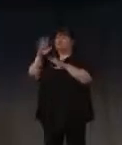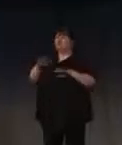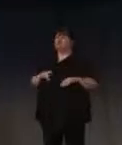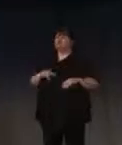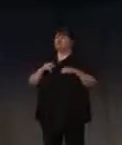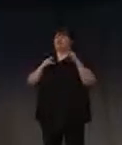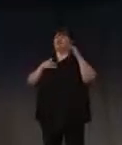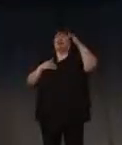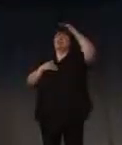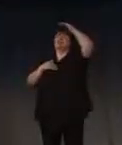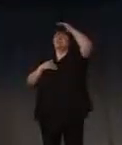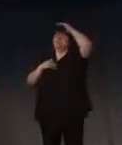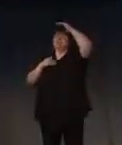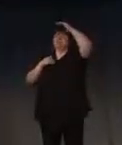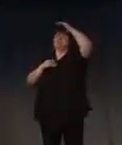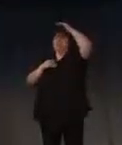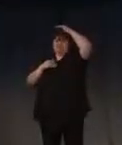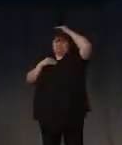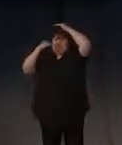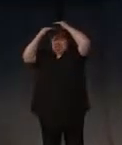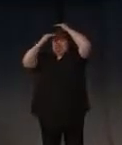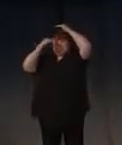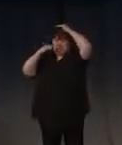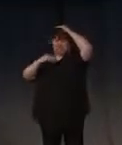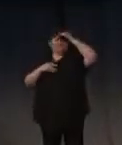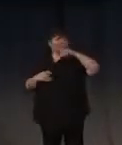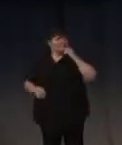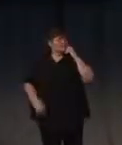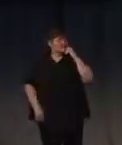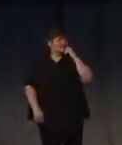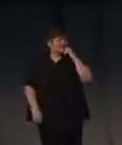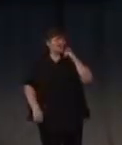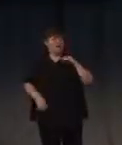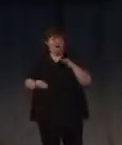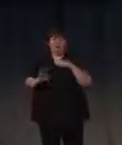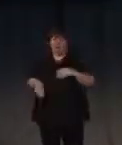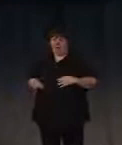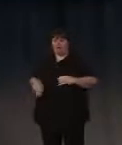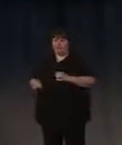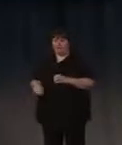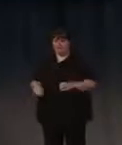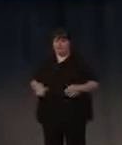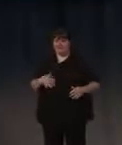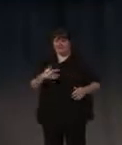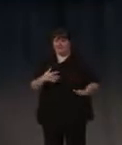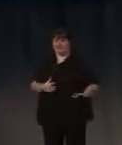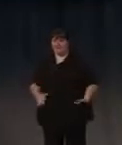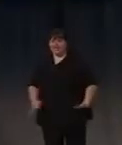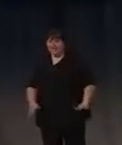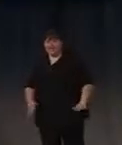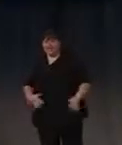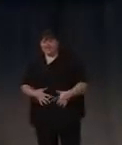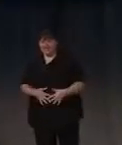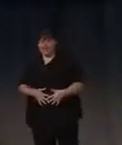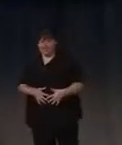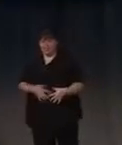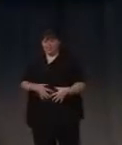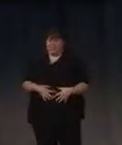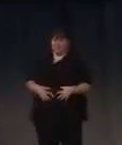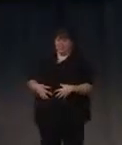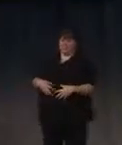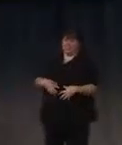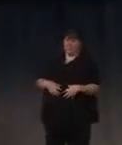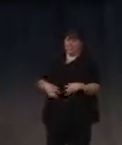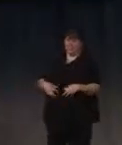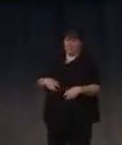close to the top of the hangar. When you're on the bottom, you know how you feel heights in your stomach. You're kind of like